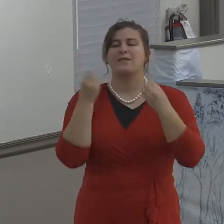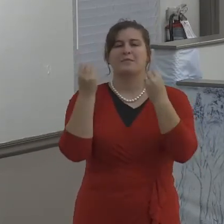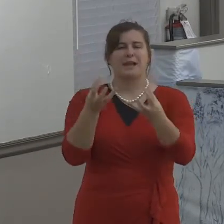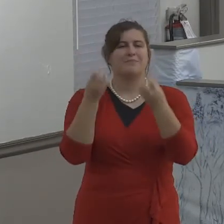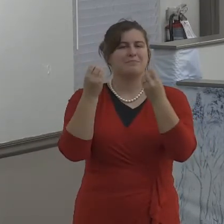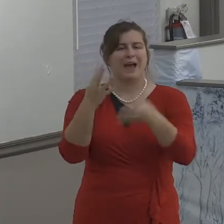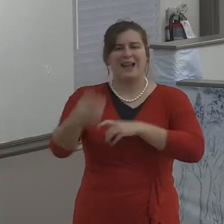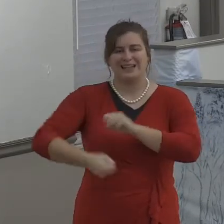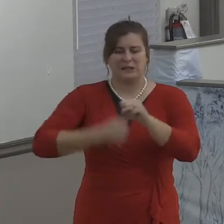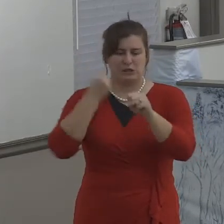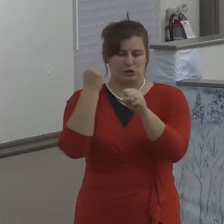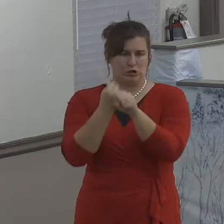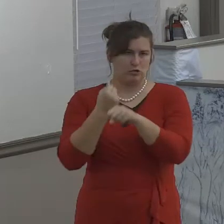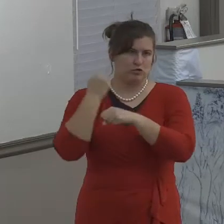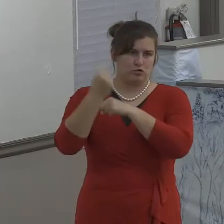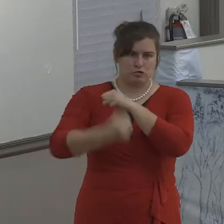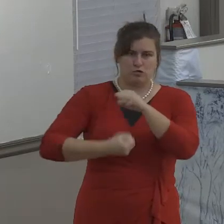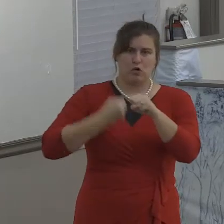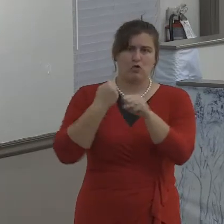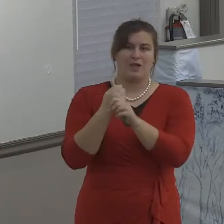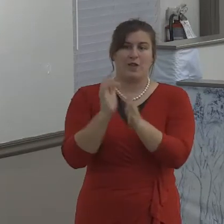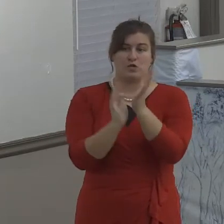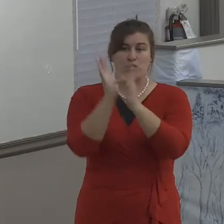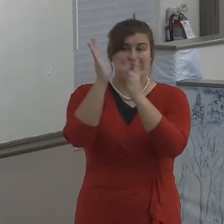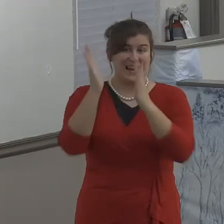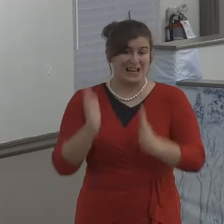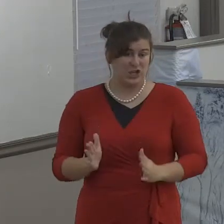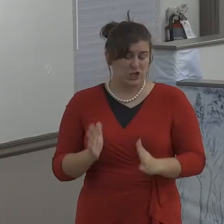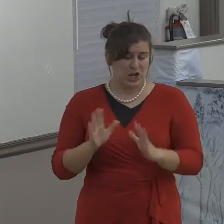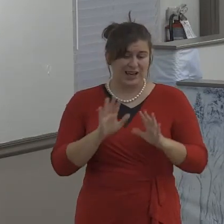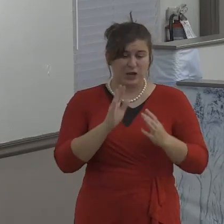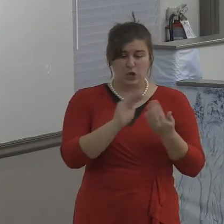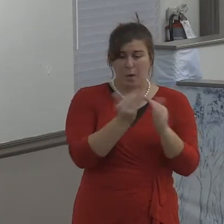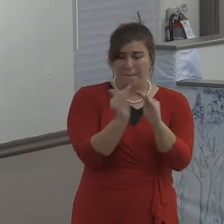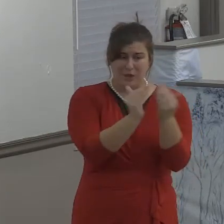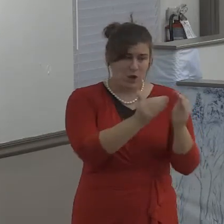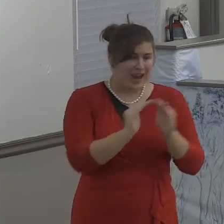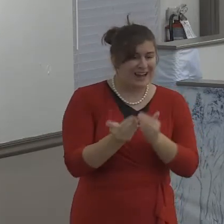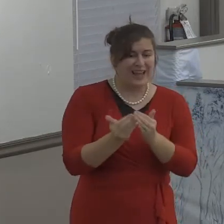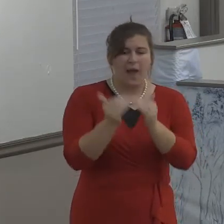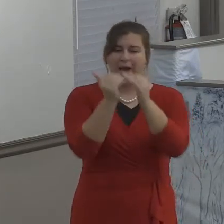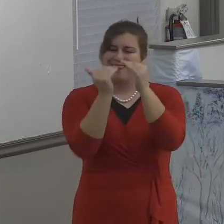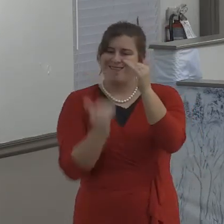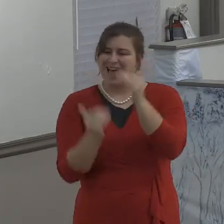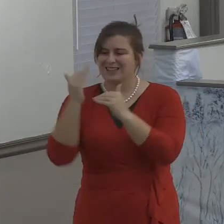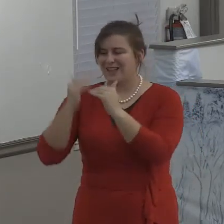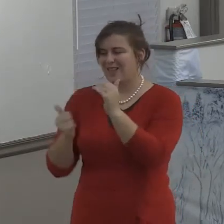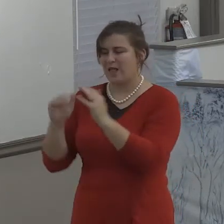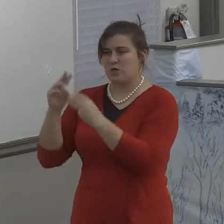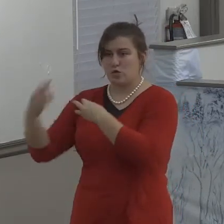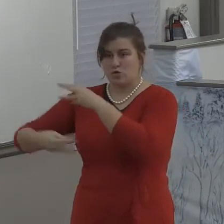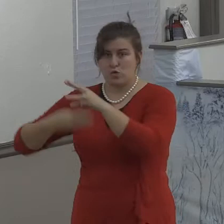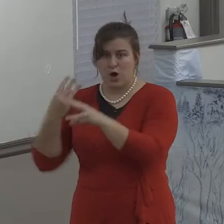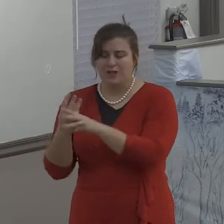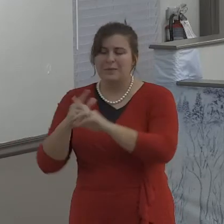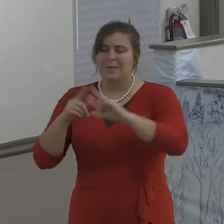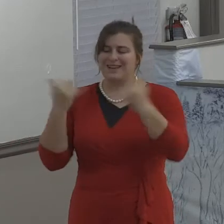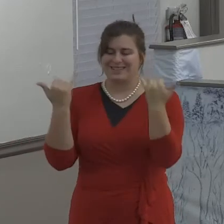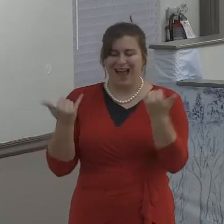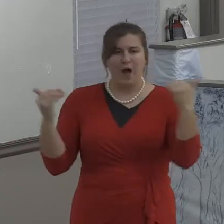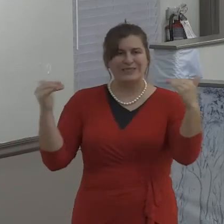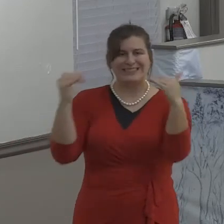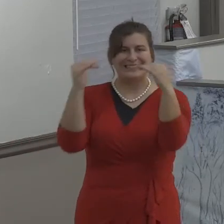One out of every two. Do understand why we want to invest in a marriage retreat?